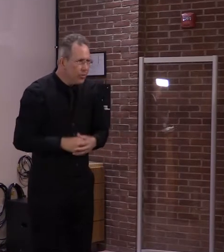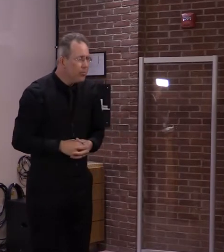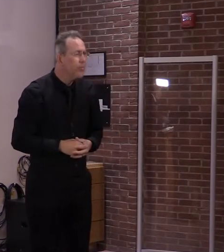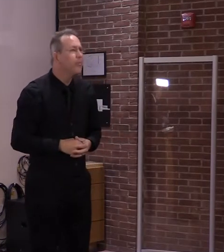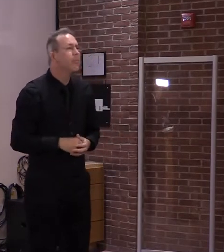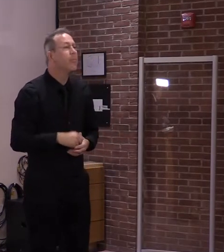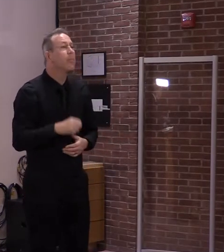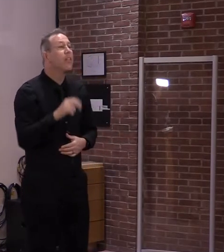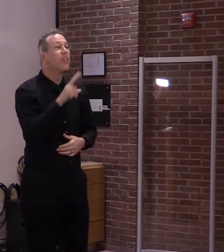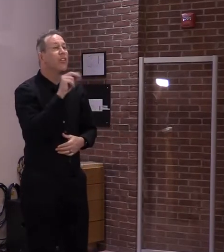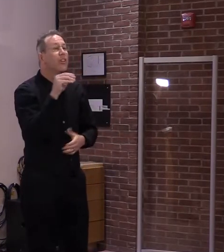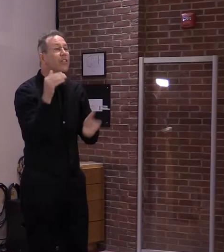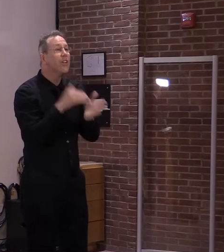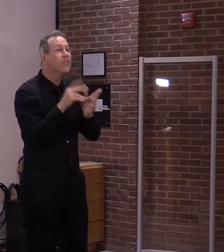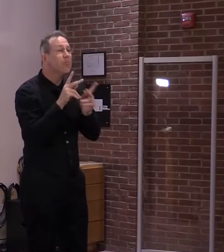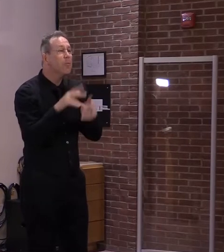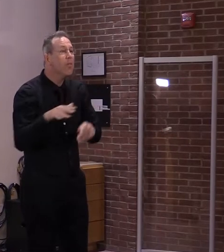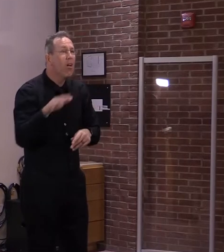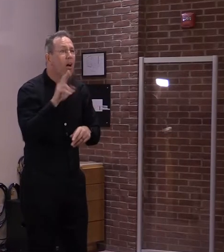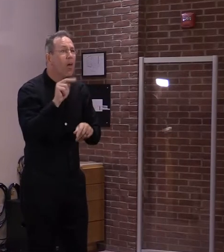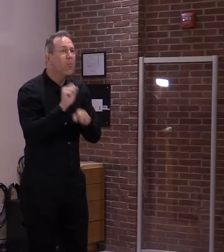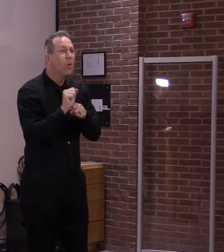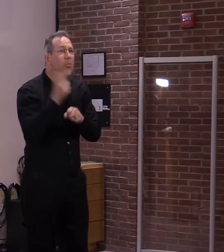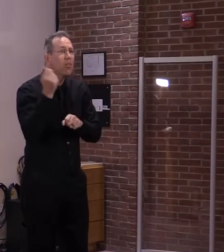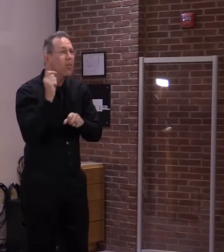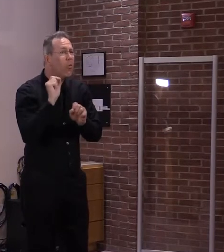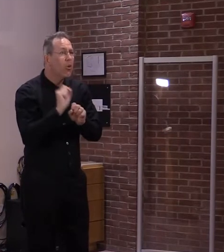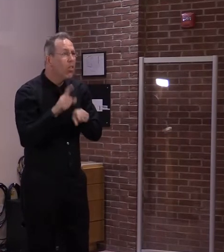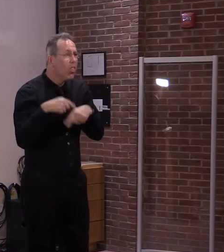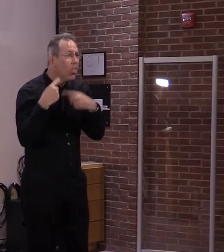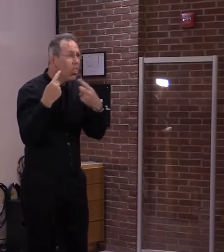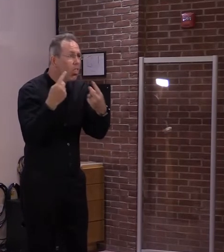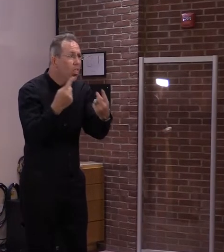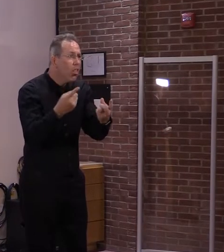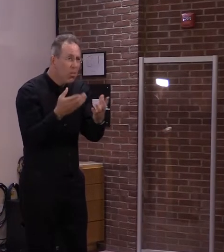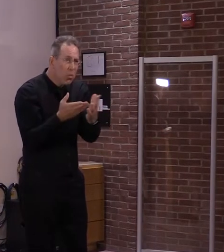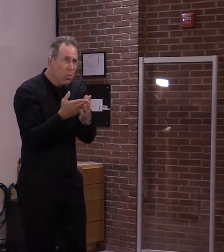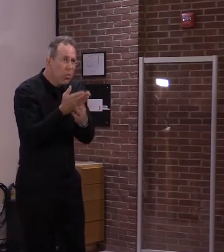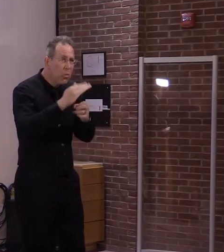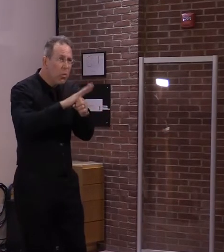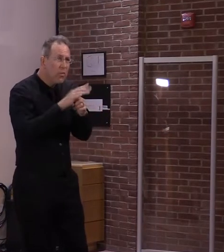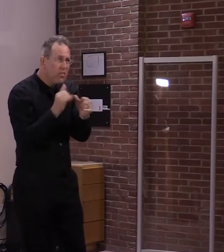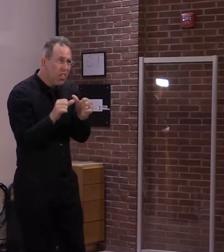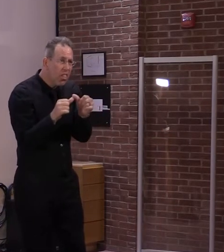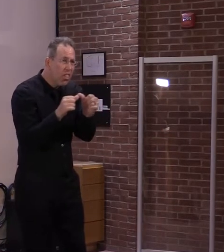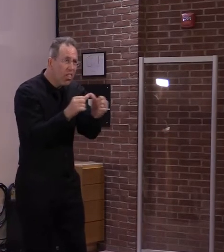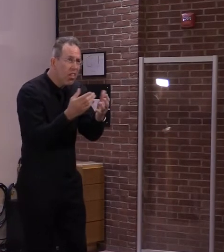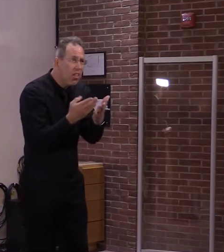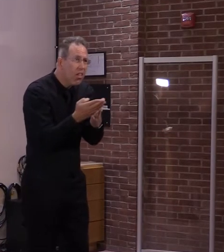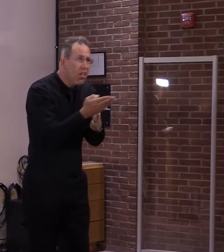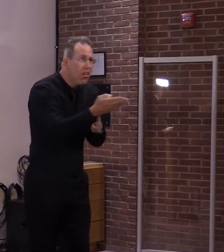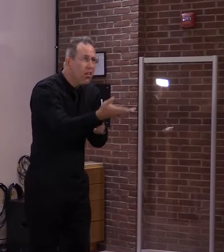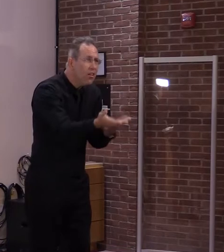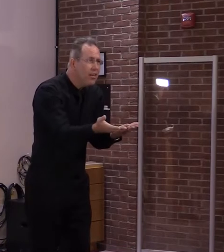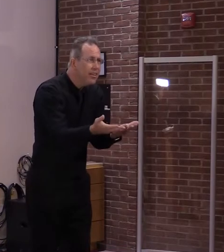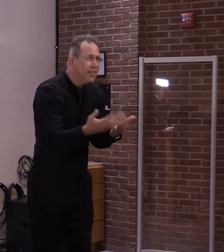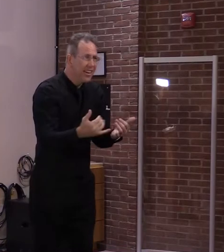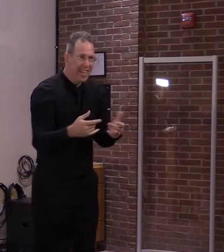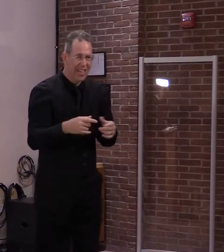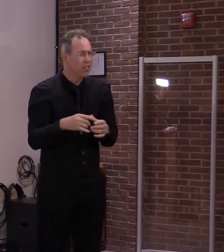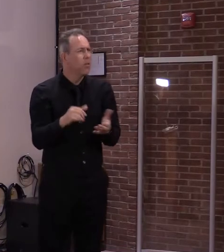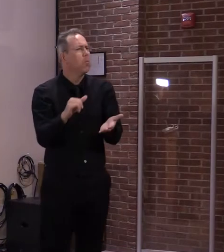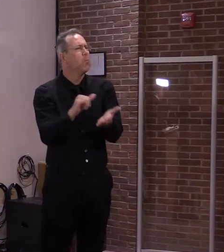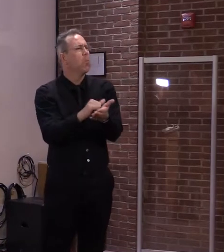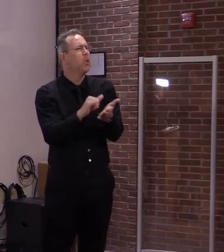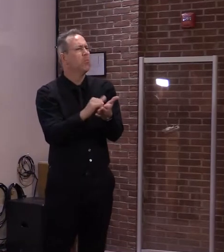waiting our way through this pandemic has led us to some people just can't get back to work. They have kids